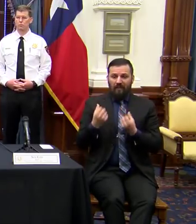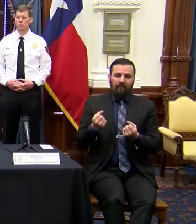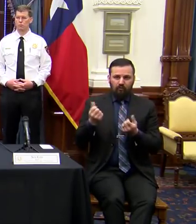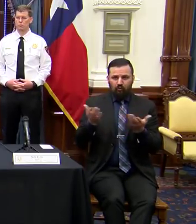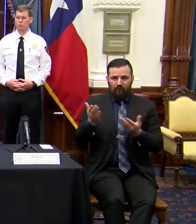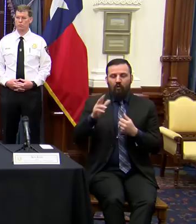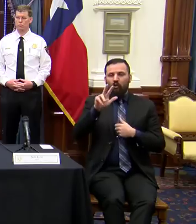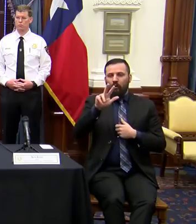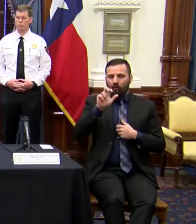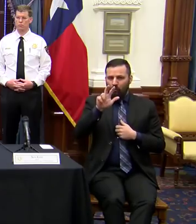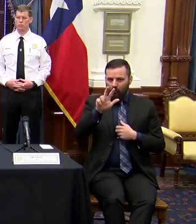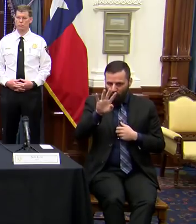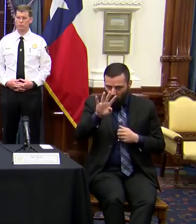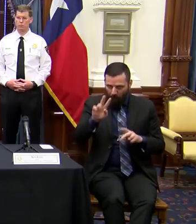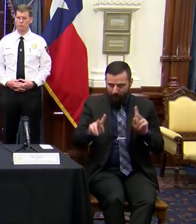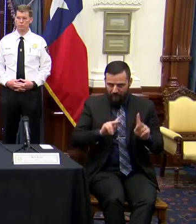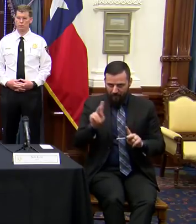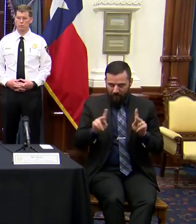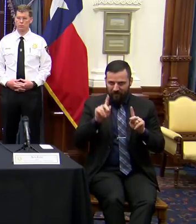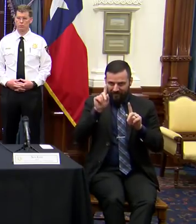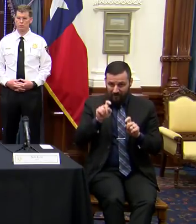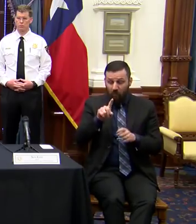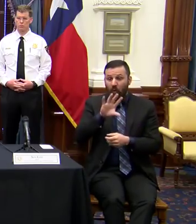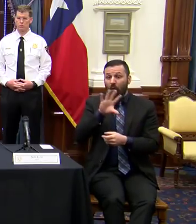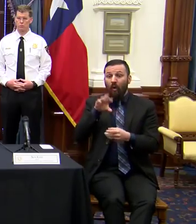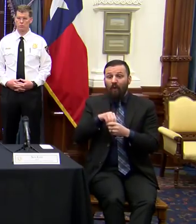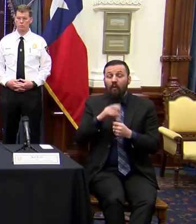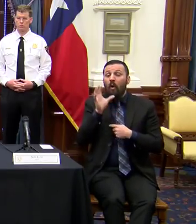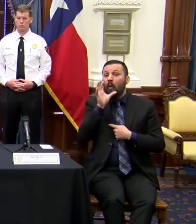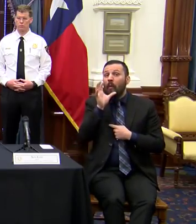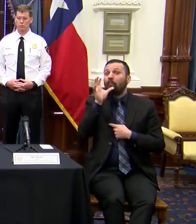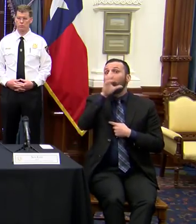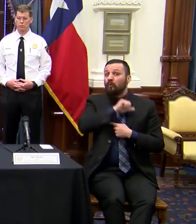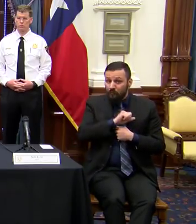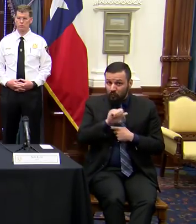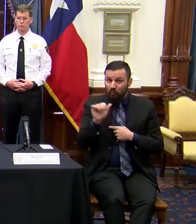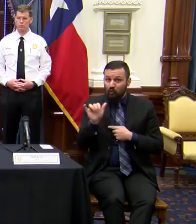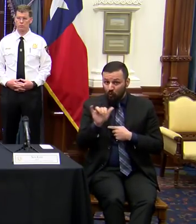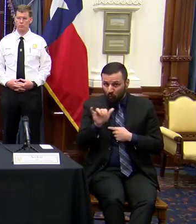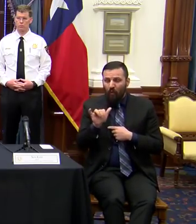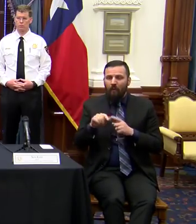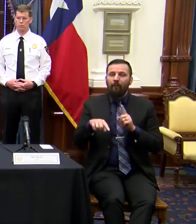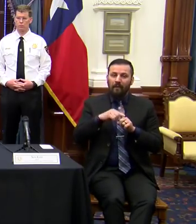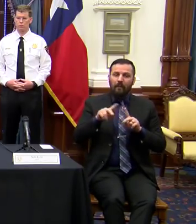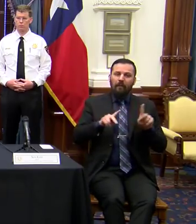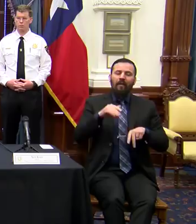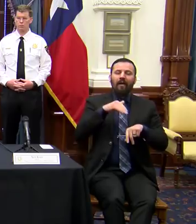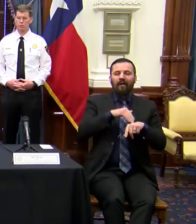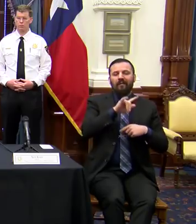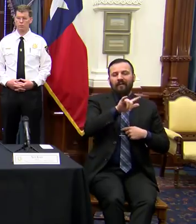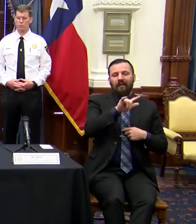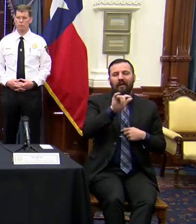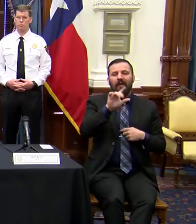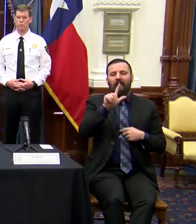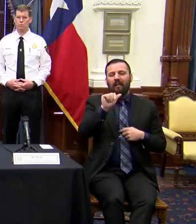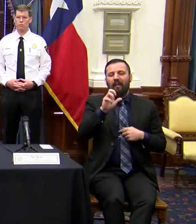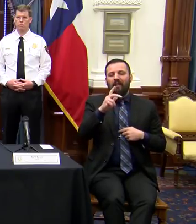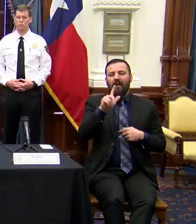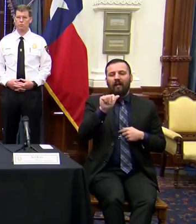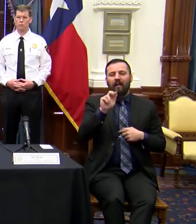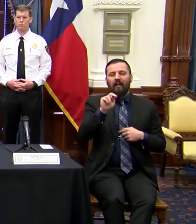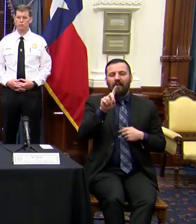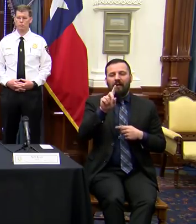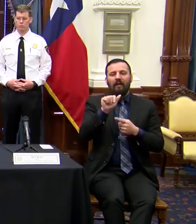people have tested positive. If you add in the presumed, as well as the people who had been at Lackland Air Force Base, that includes